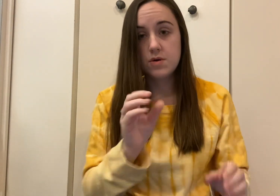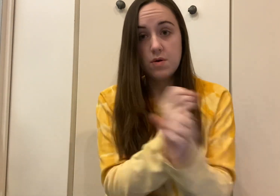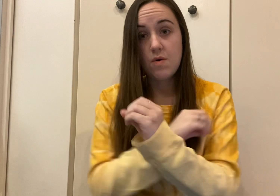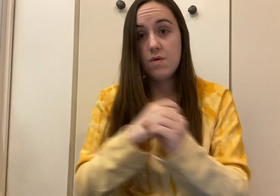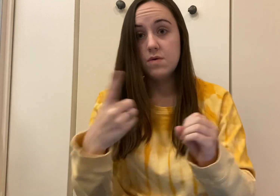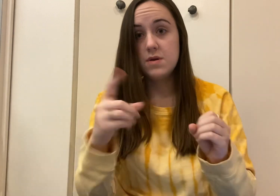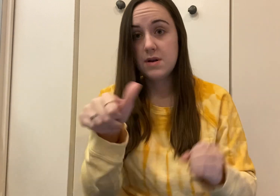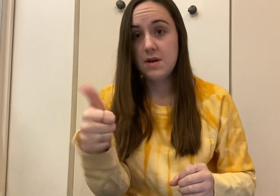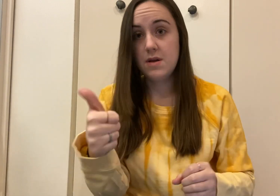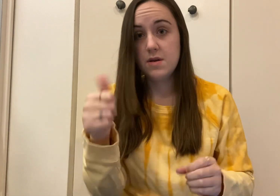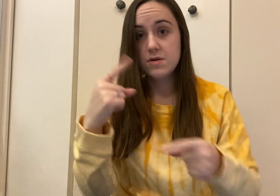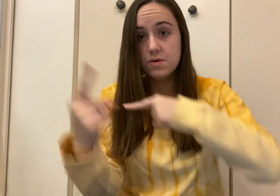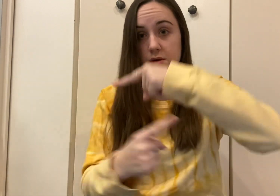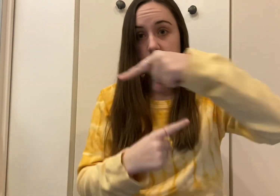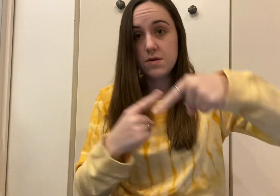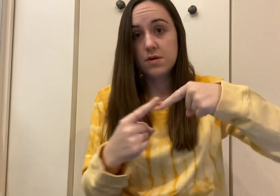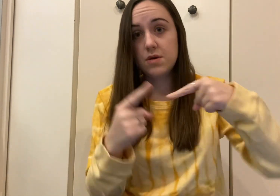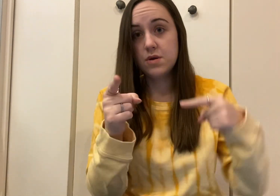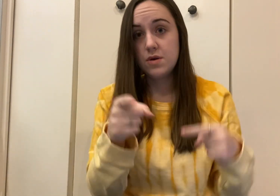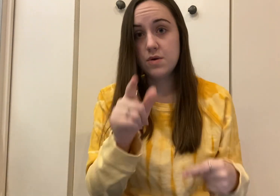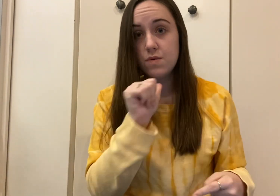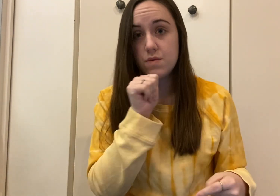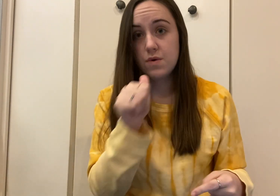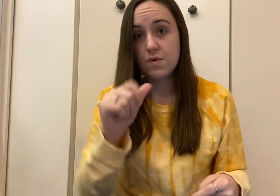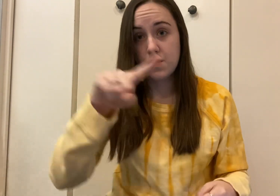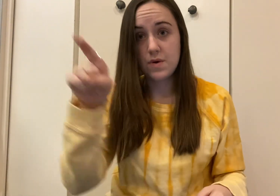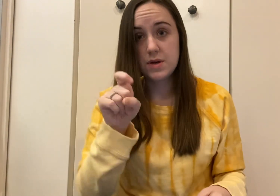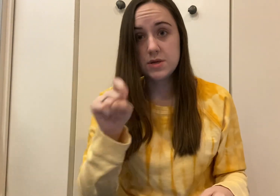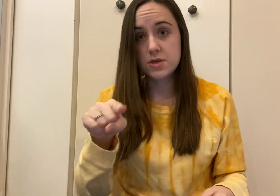around, you won't question my devotion